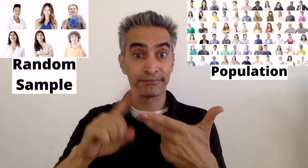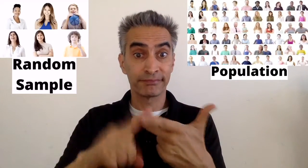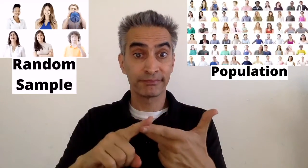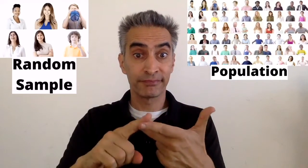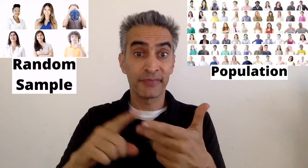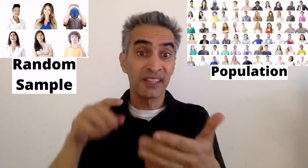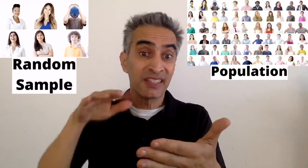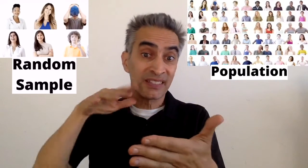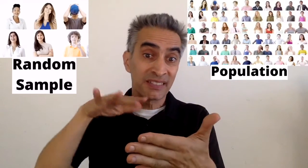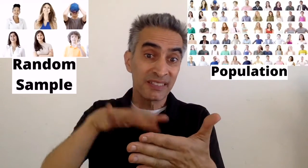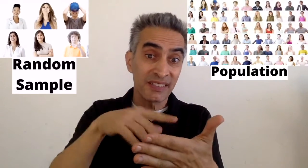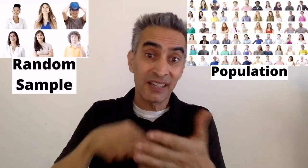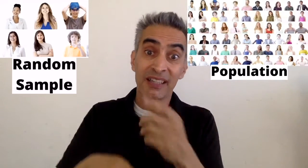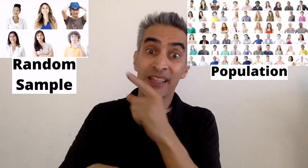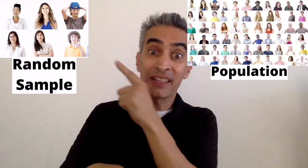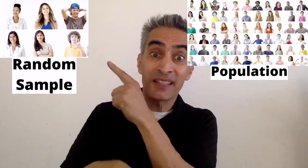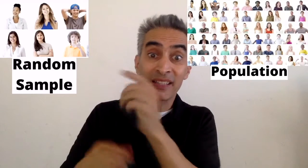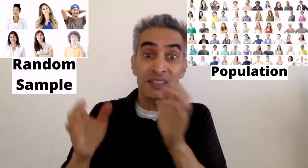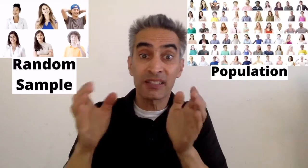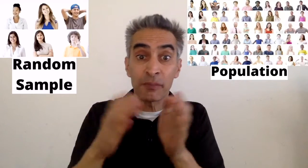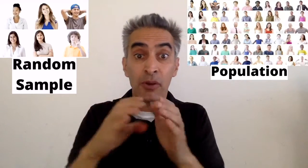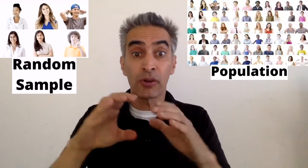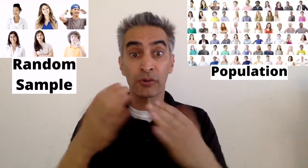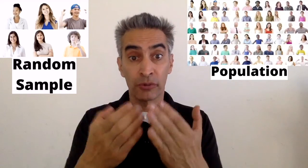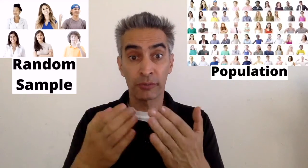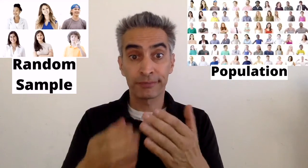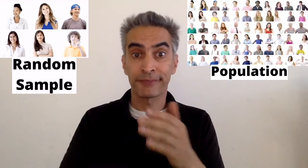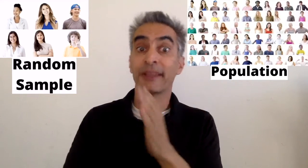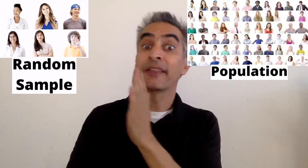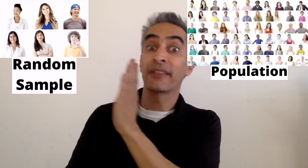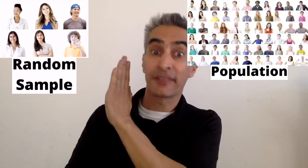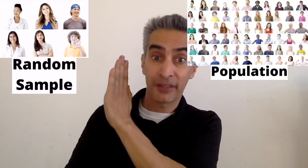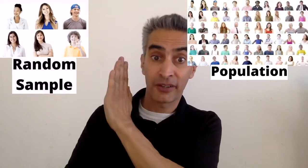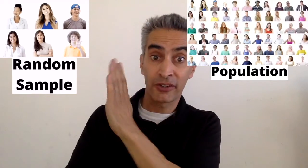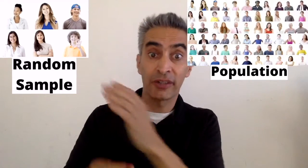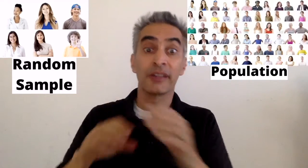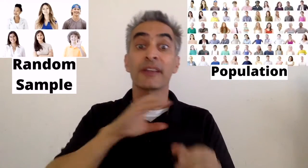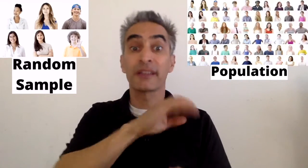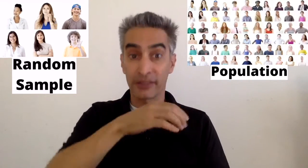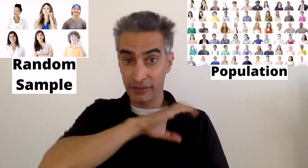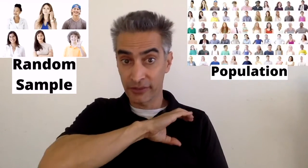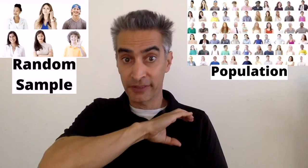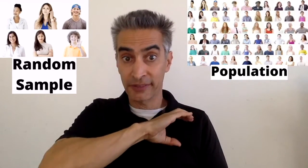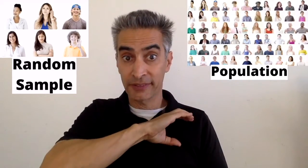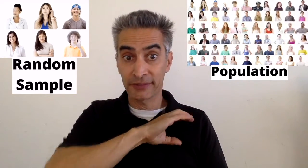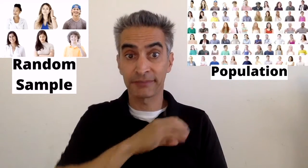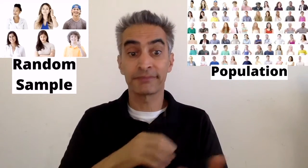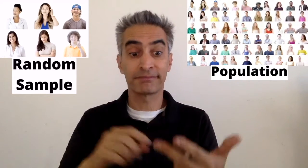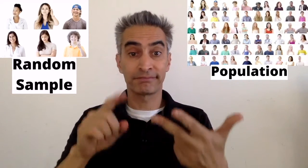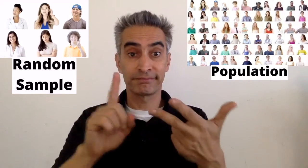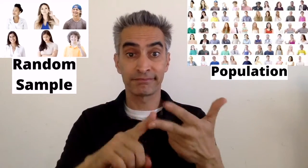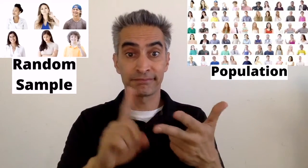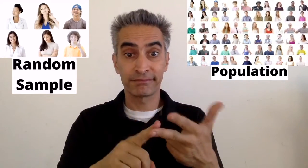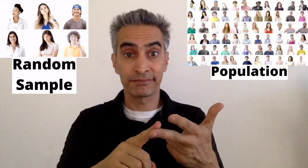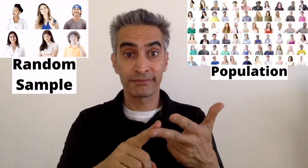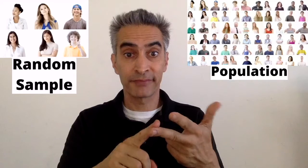group. They study this small group, they take a look at their characteristics, and then